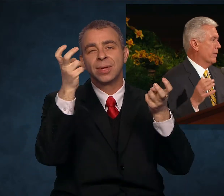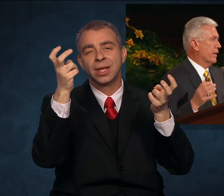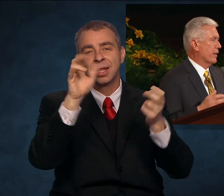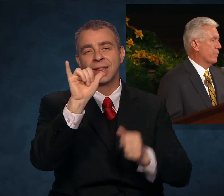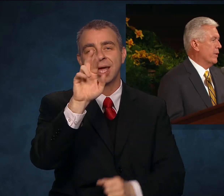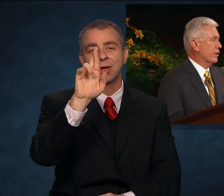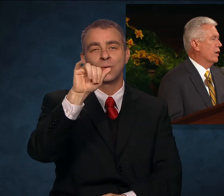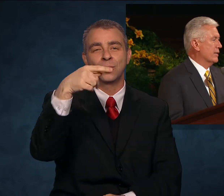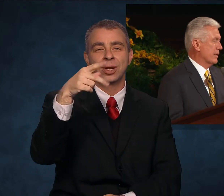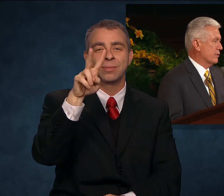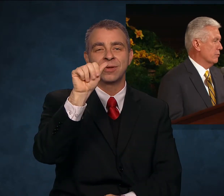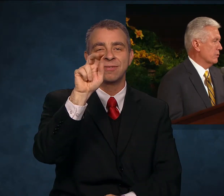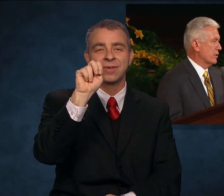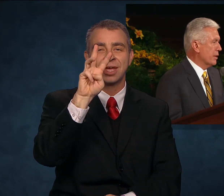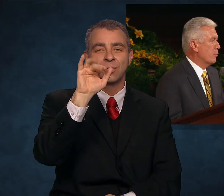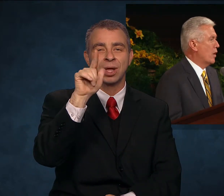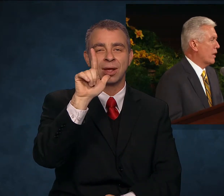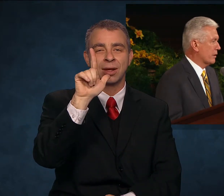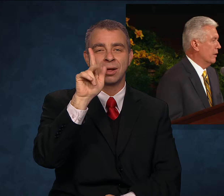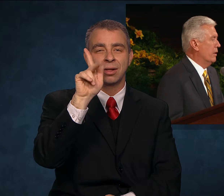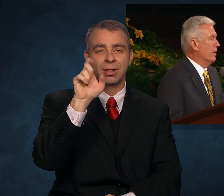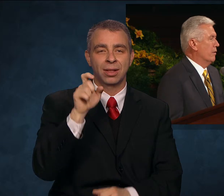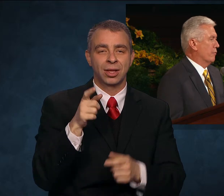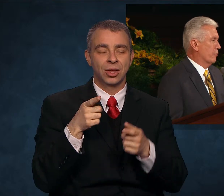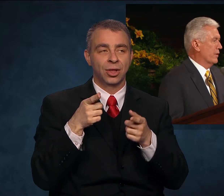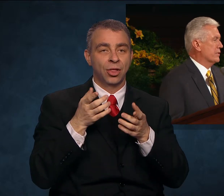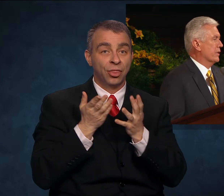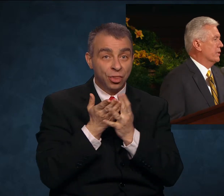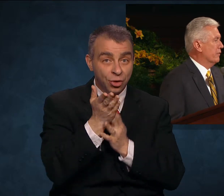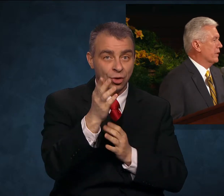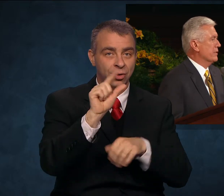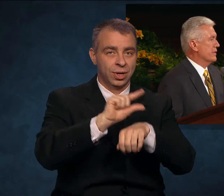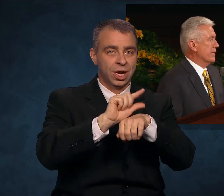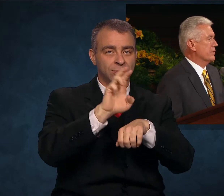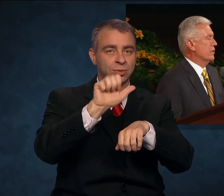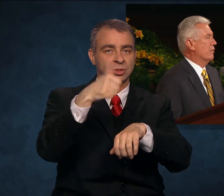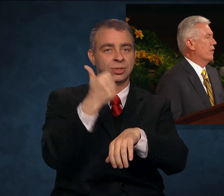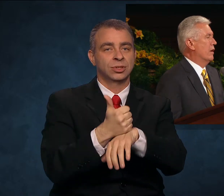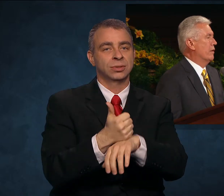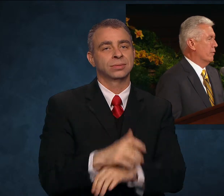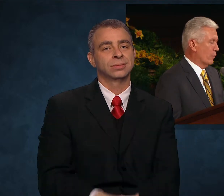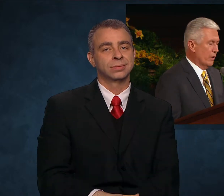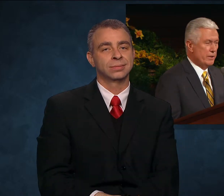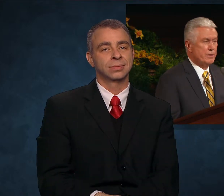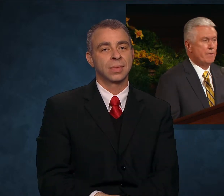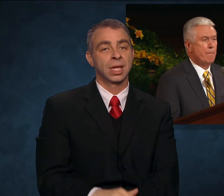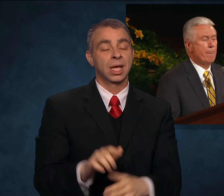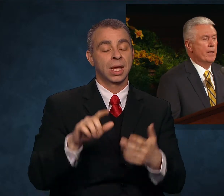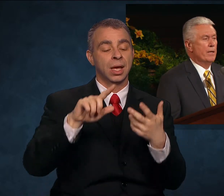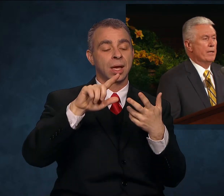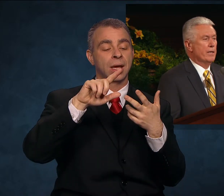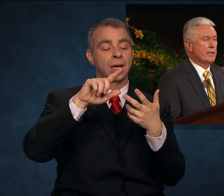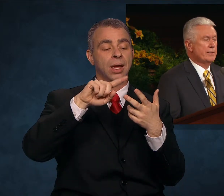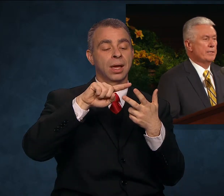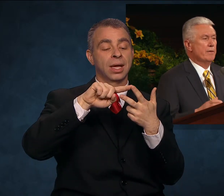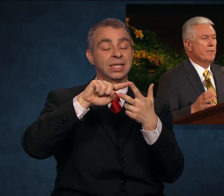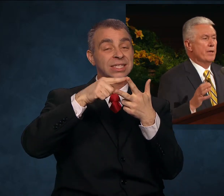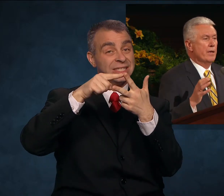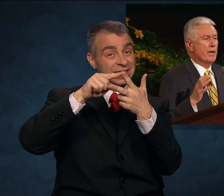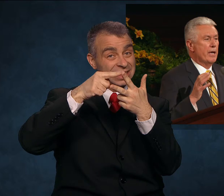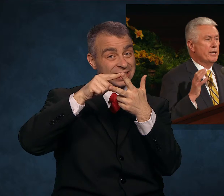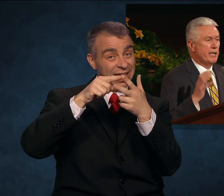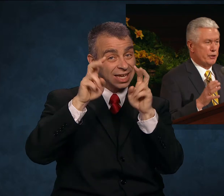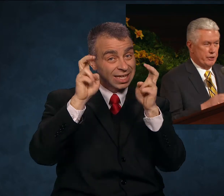Another thing that may cause us to sleepwalk through this significant season of the world is